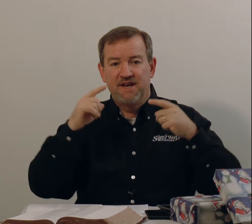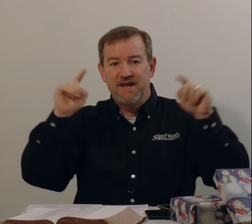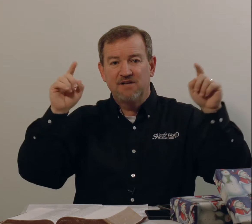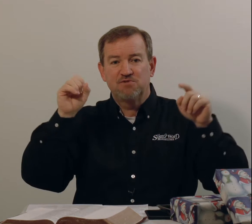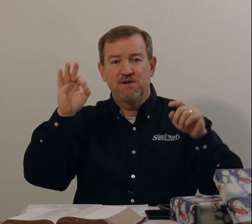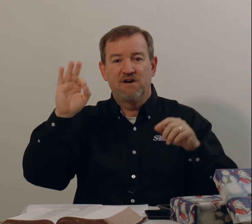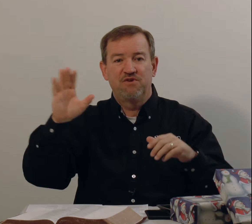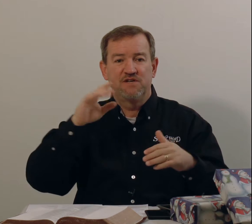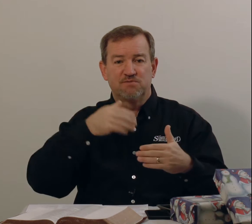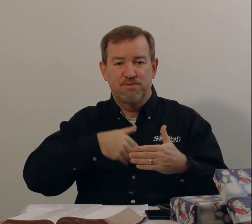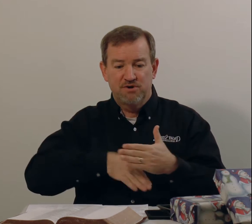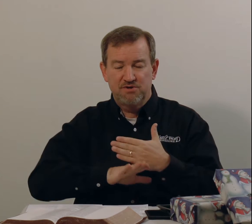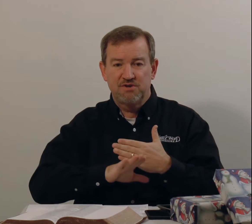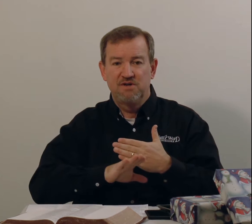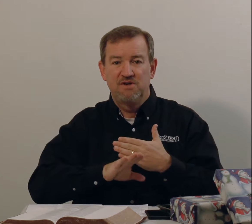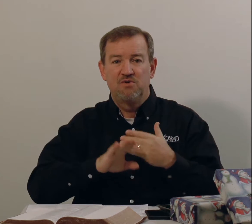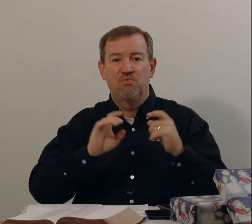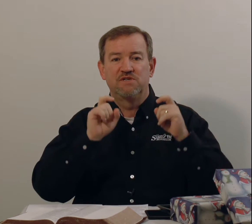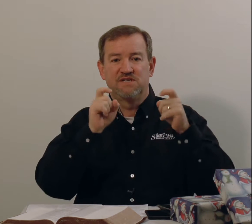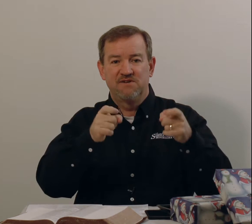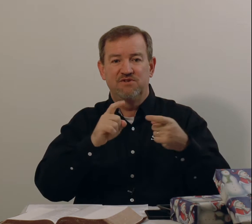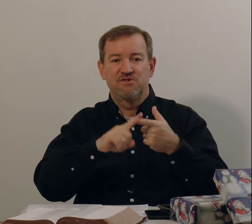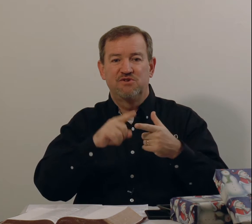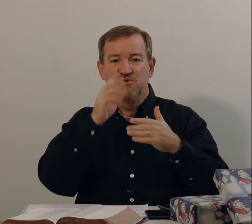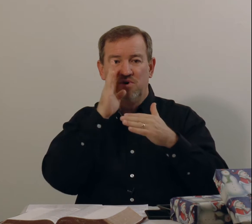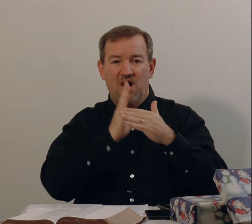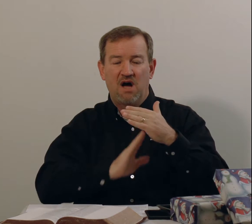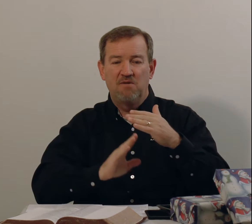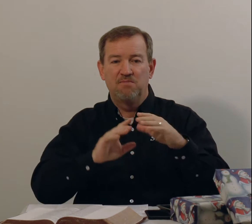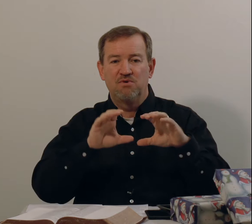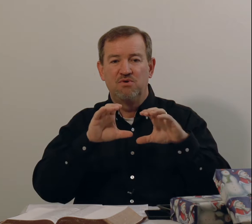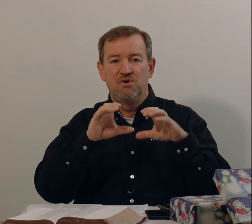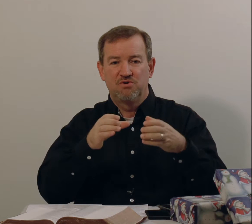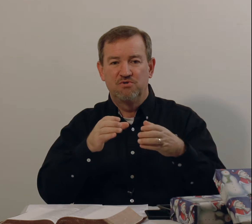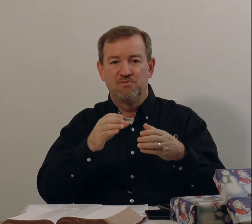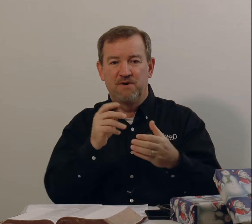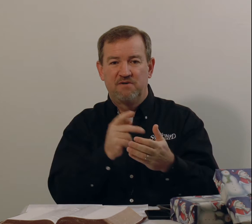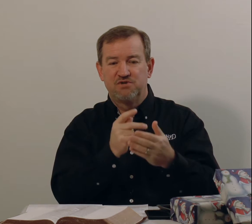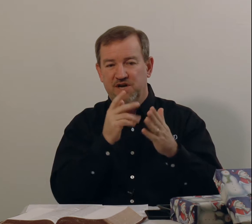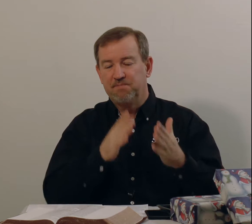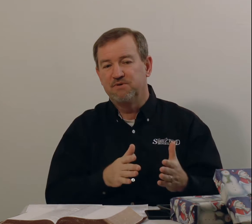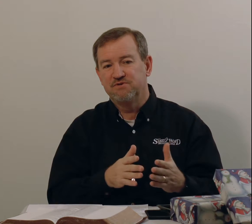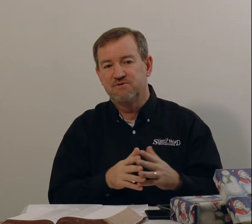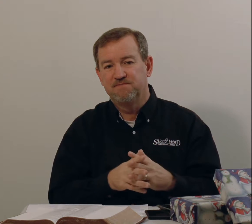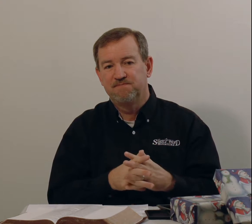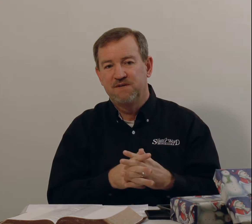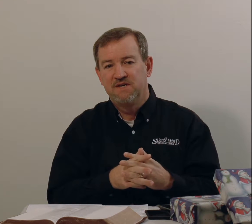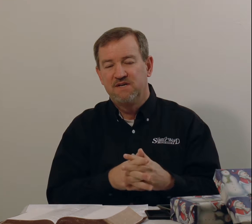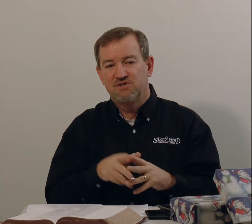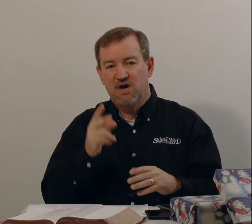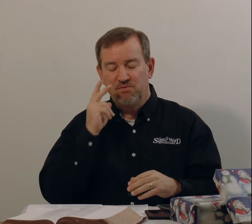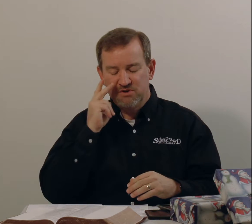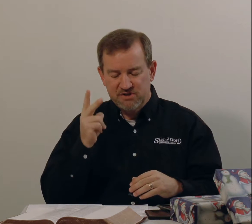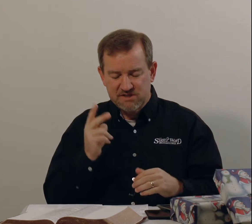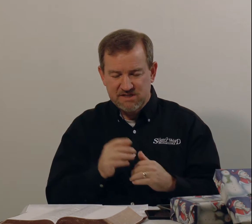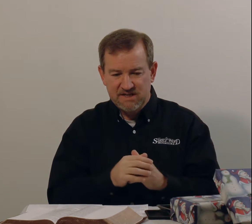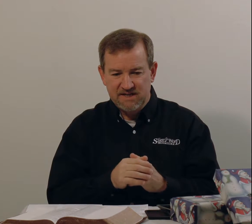announcement of his birth was given to a humble group of shepherds. So I want you to see